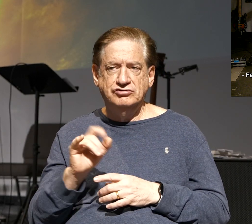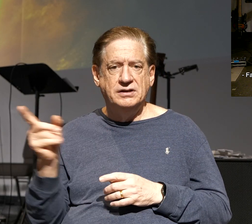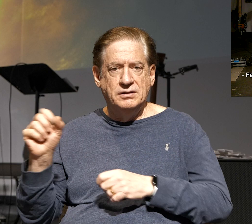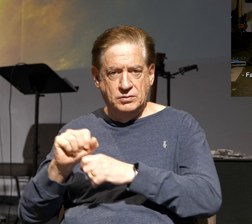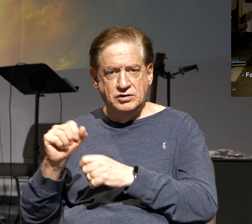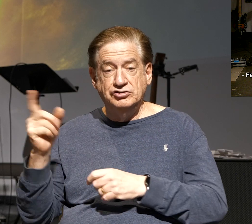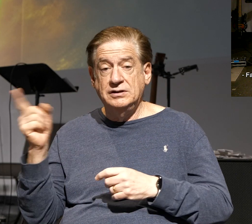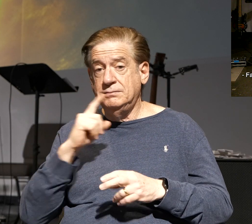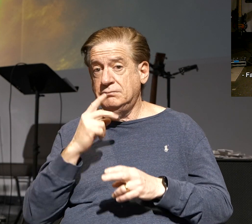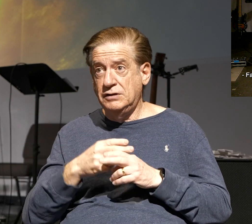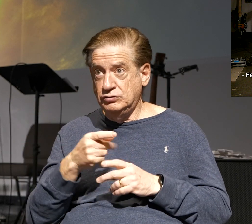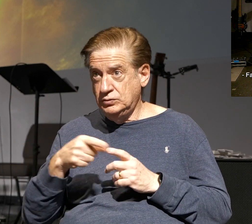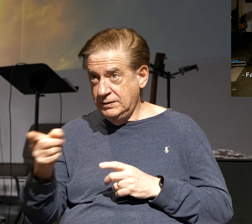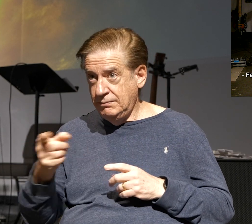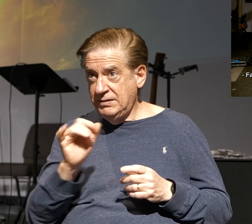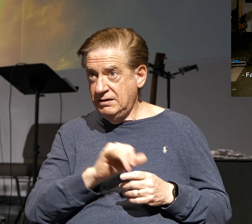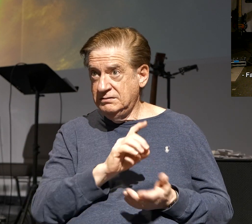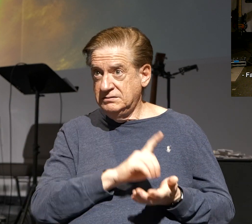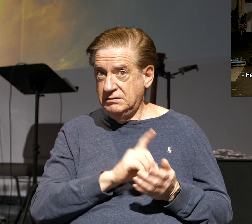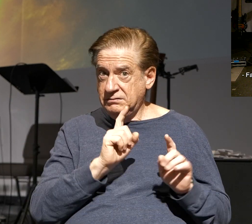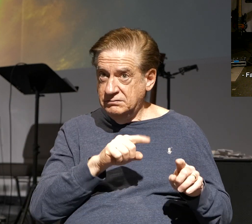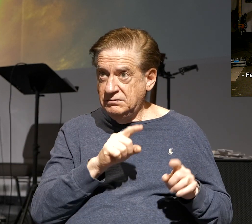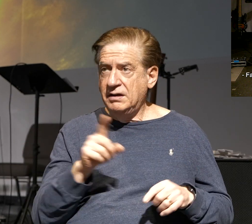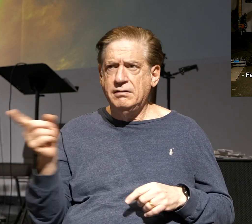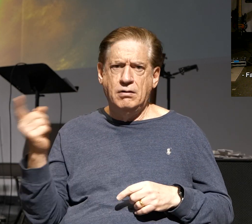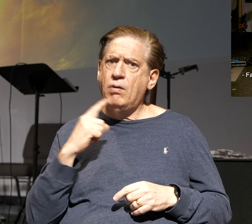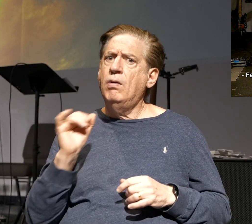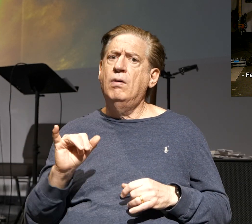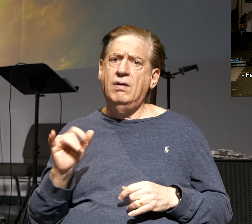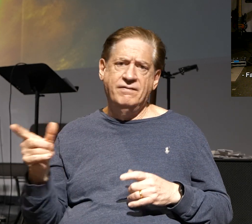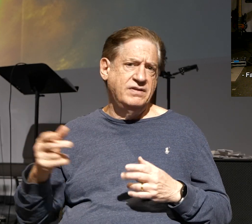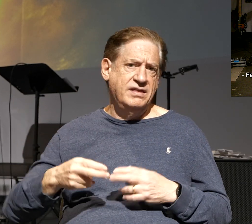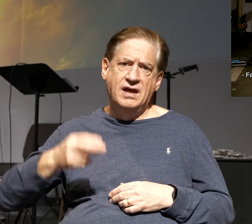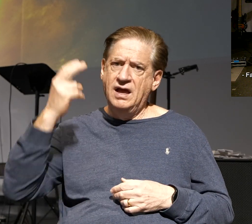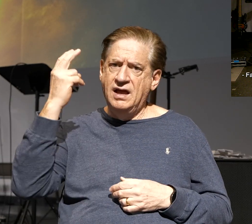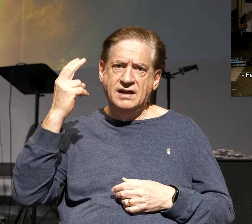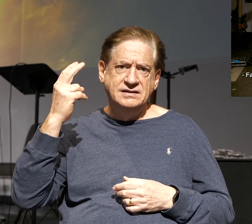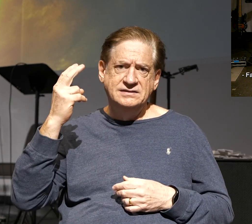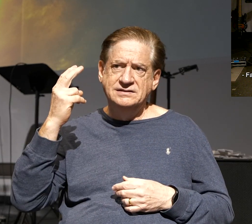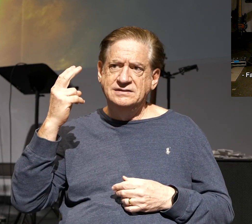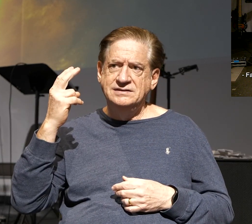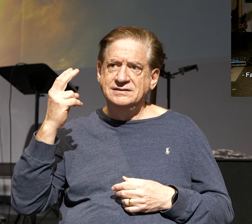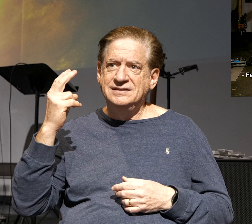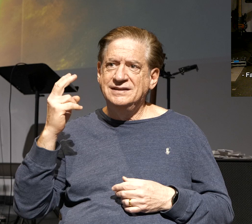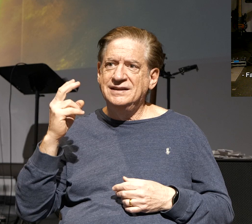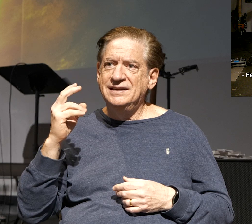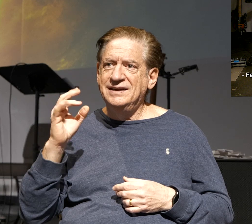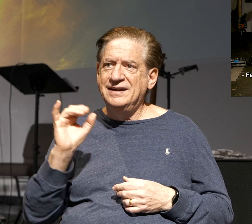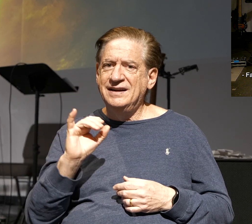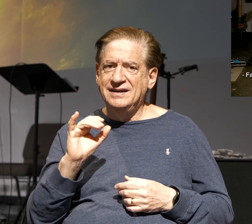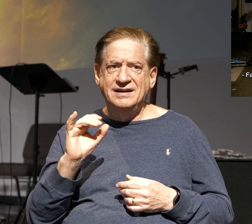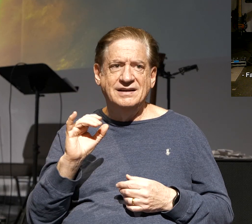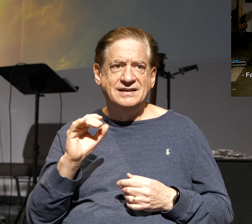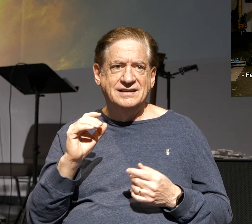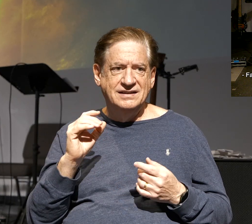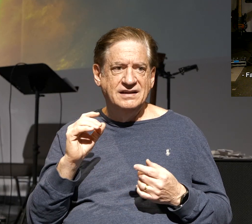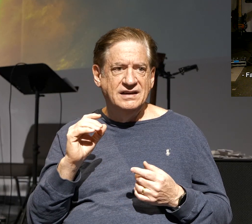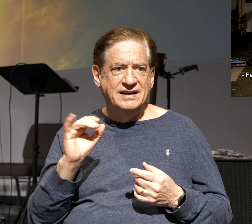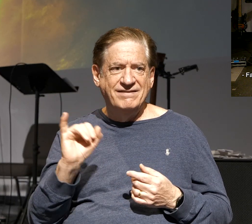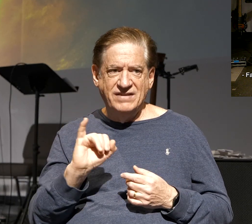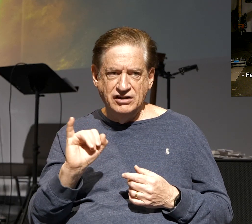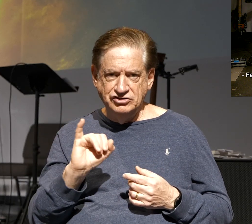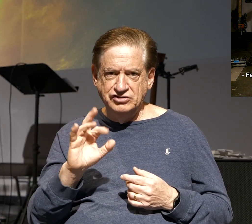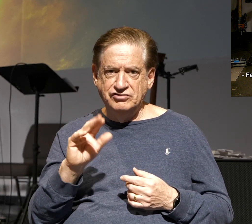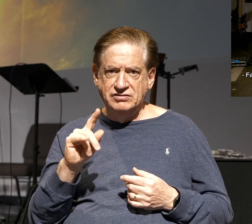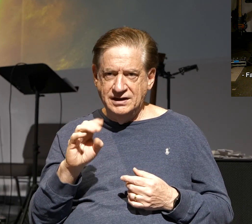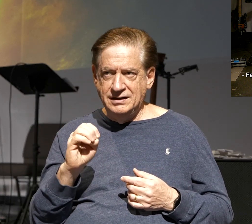she mentioned to them the doctor she was going to, and they said, oh, he's got the highest infection rate. And my wife goes, oh, good. I'm going to go anyway. I